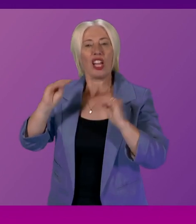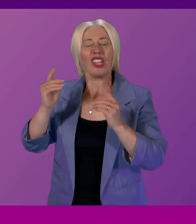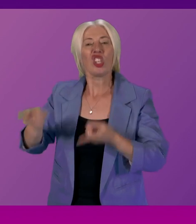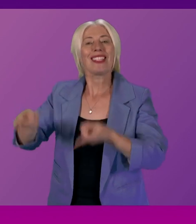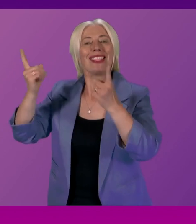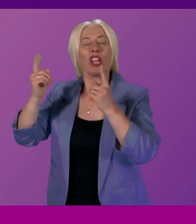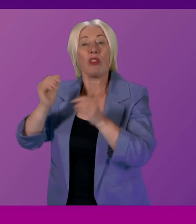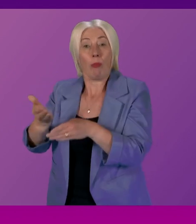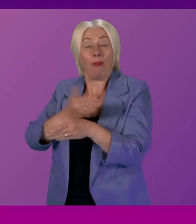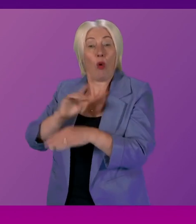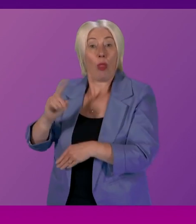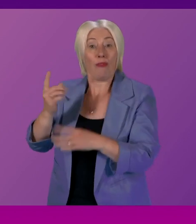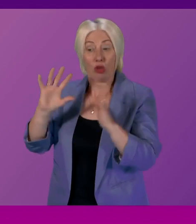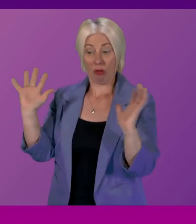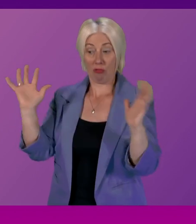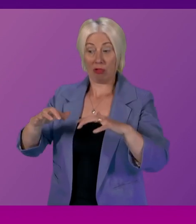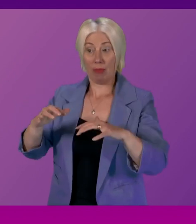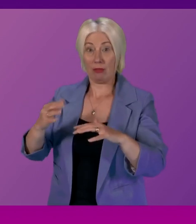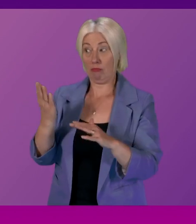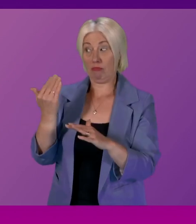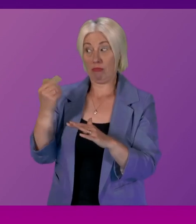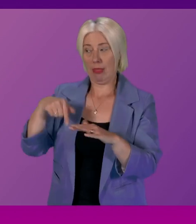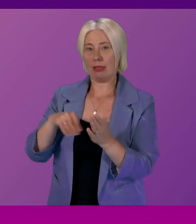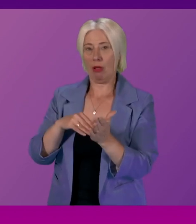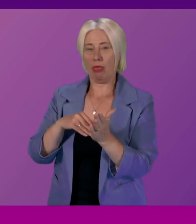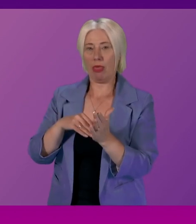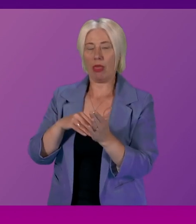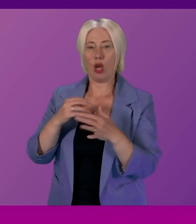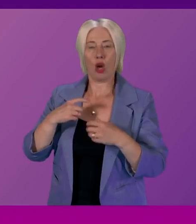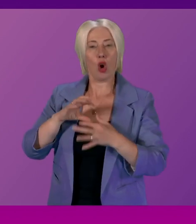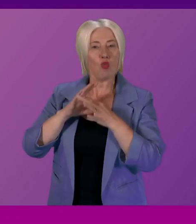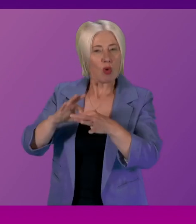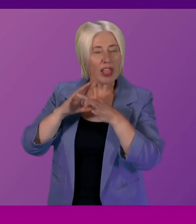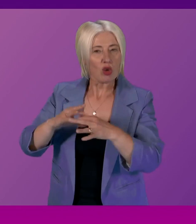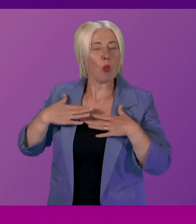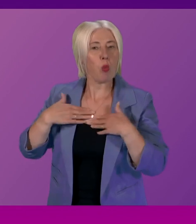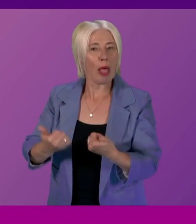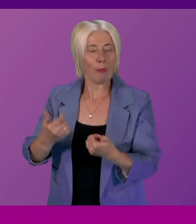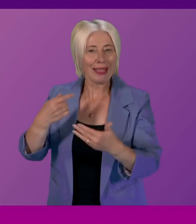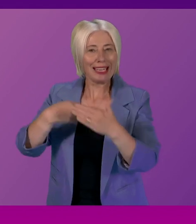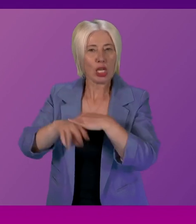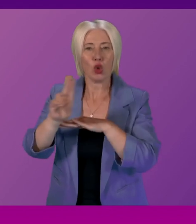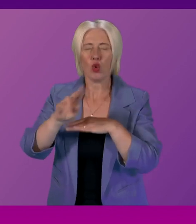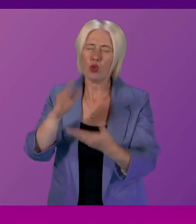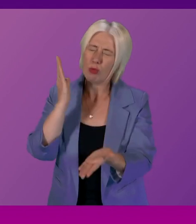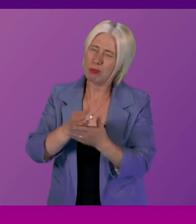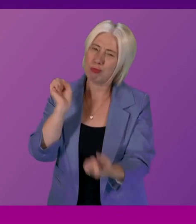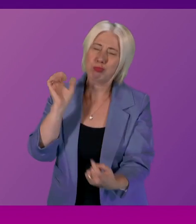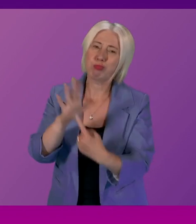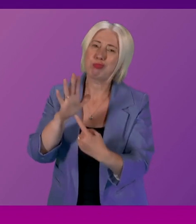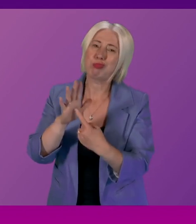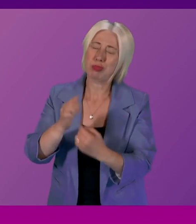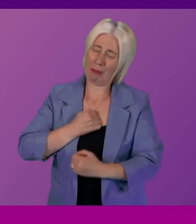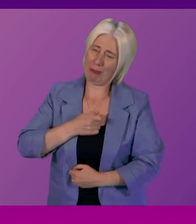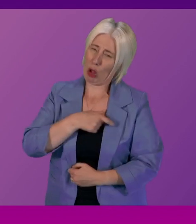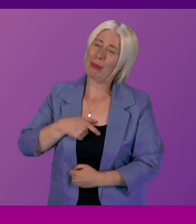advance of the first summit which took place earlier this month relationships and well-being in our schools is something which is vitally important to our committee